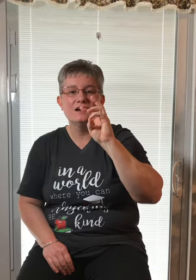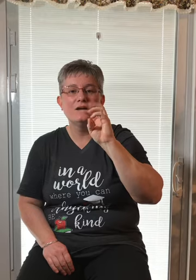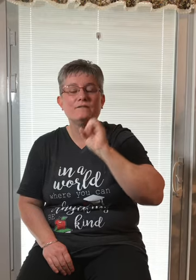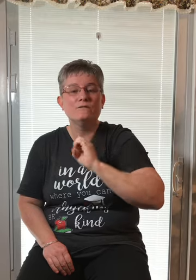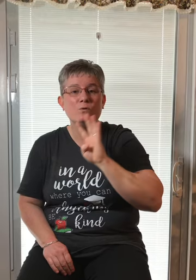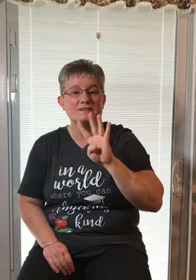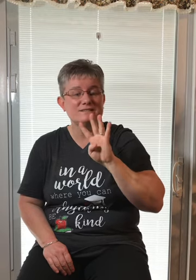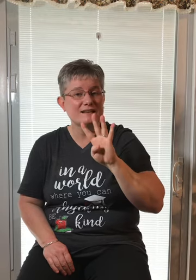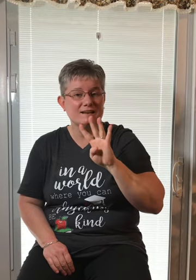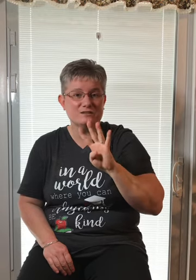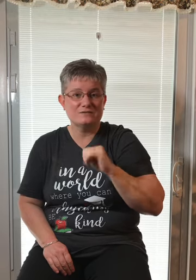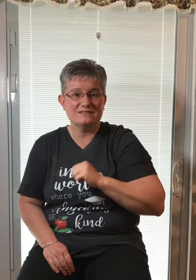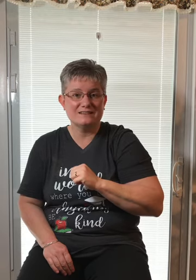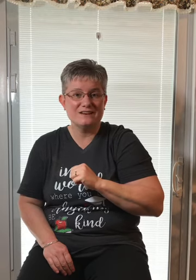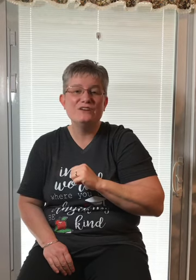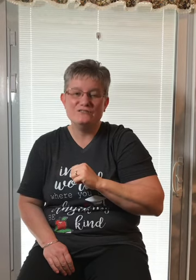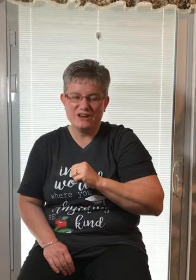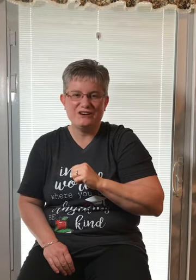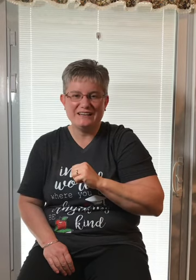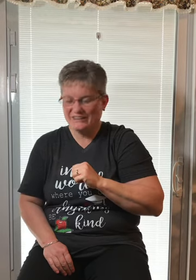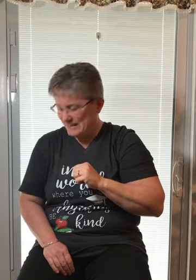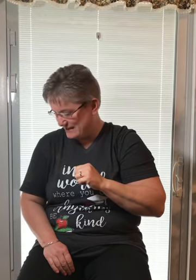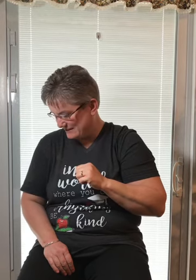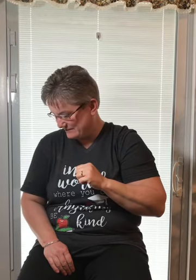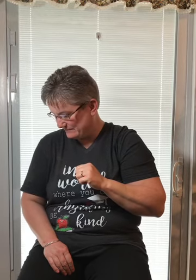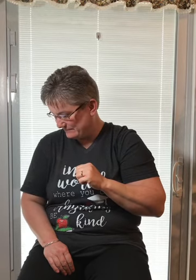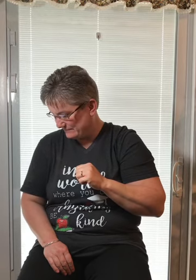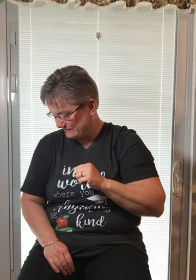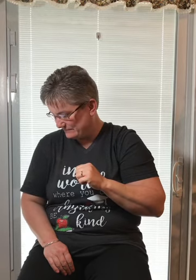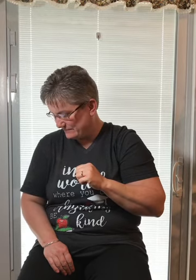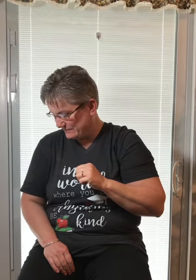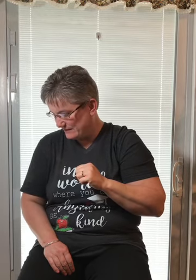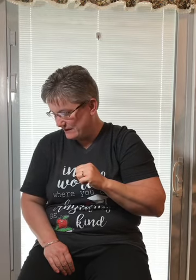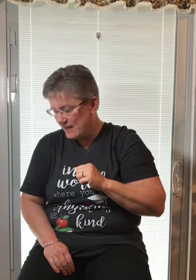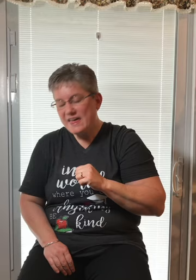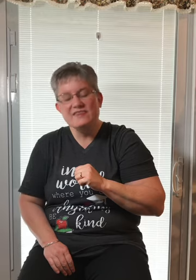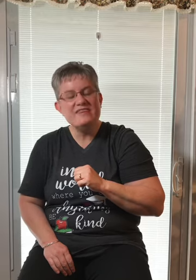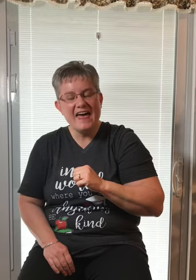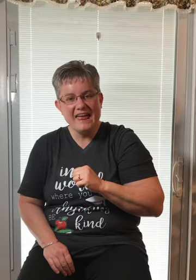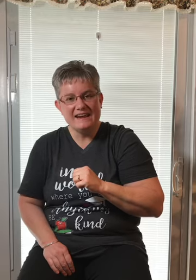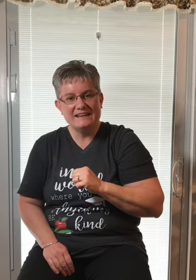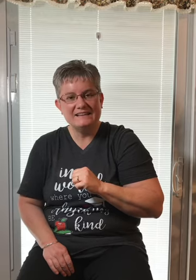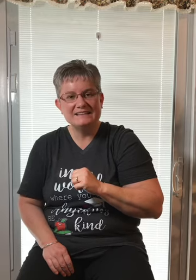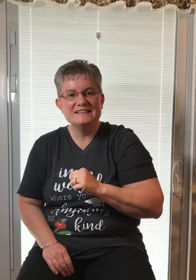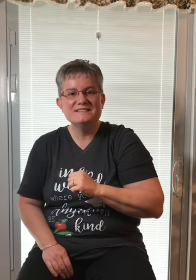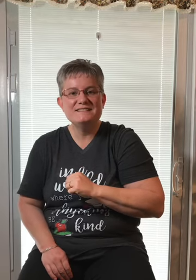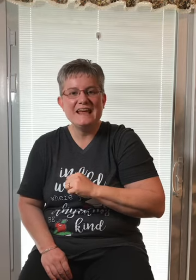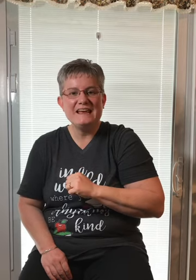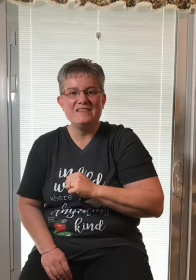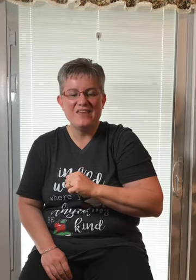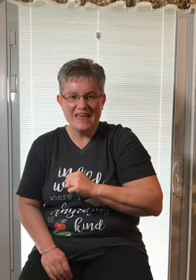Four sounds. Very good. Then. Then. then.